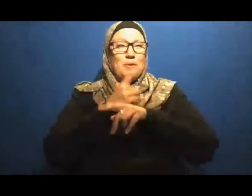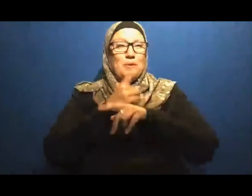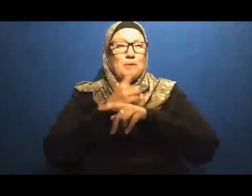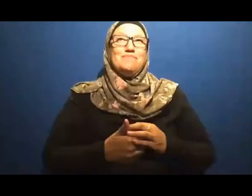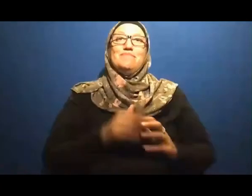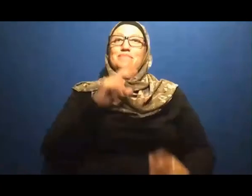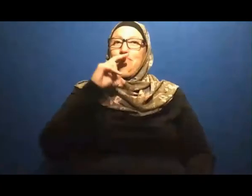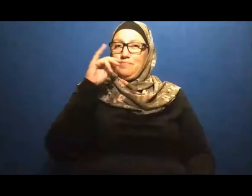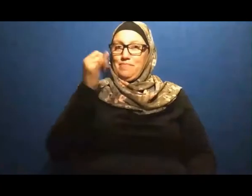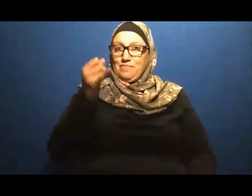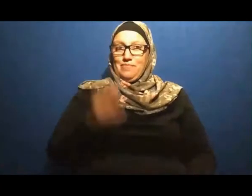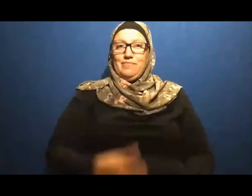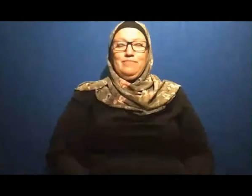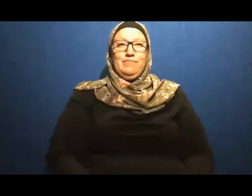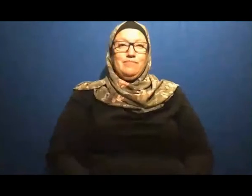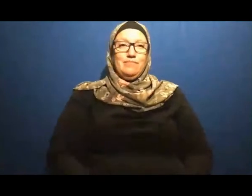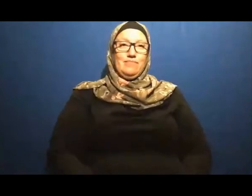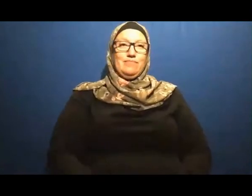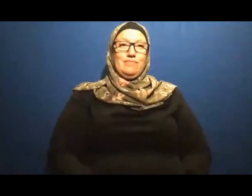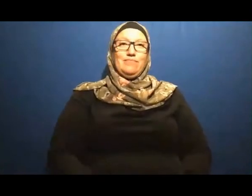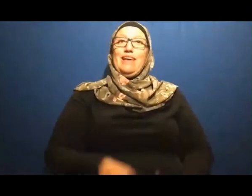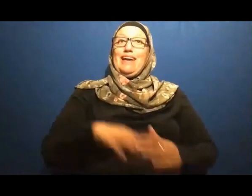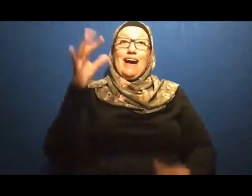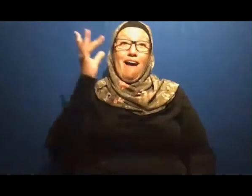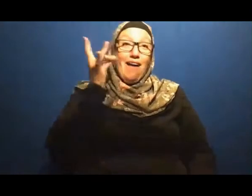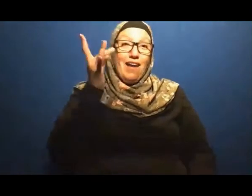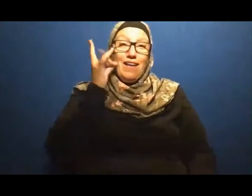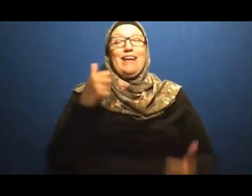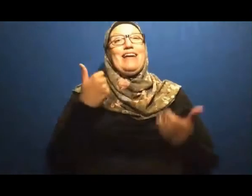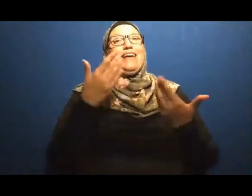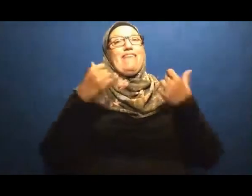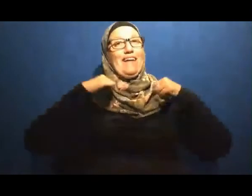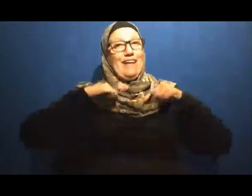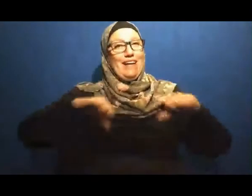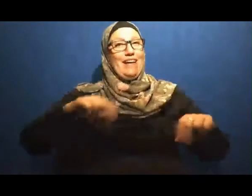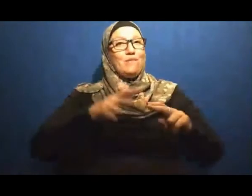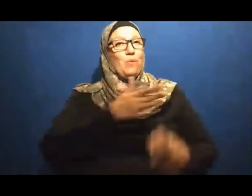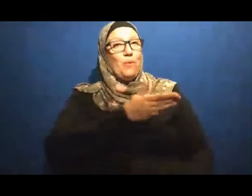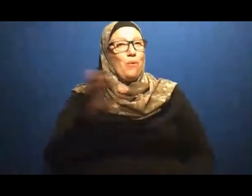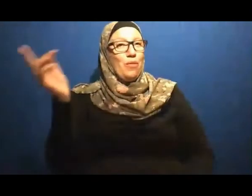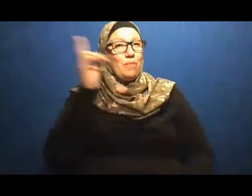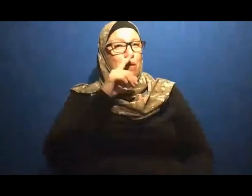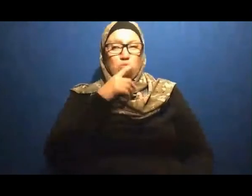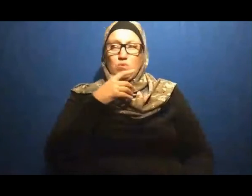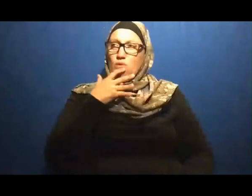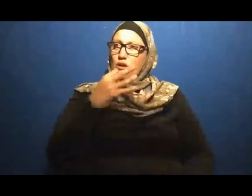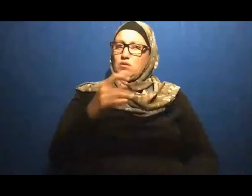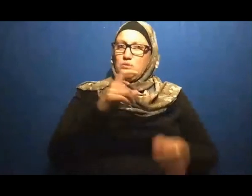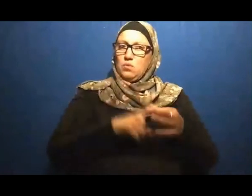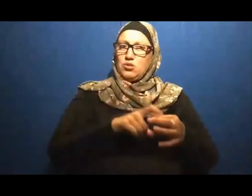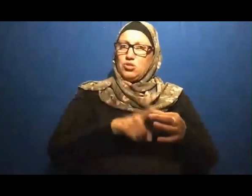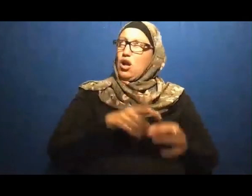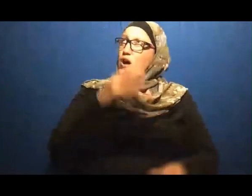In honey There is healing For mankind So question God Excuse me Are you the healer